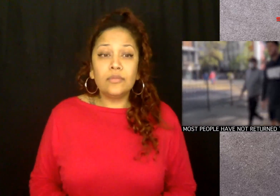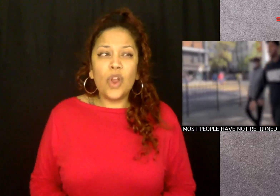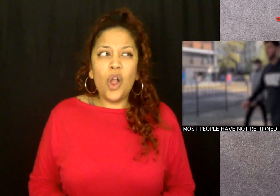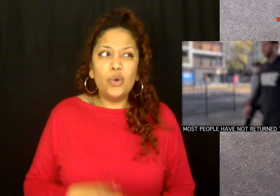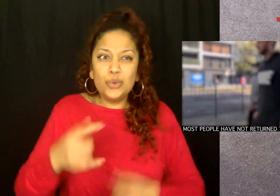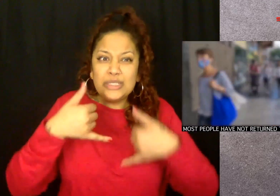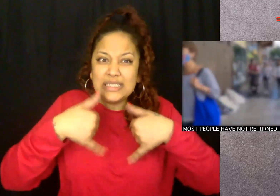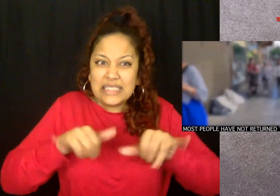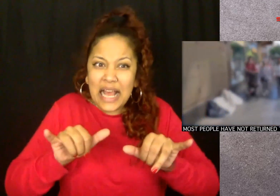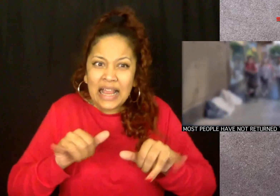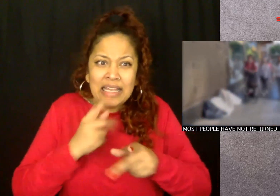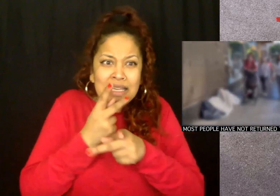still a little cautious?